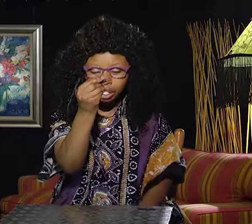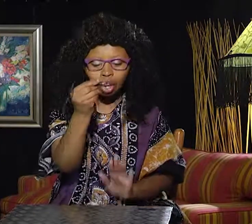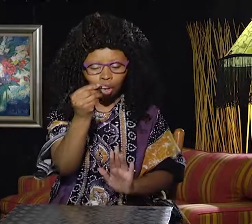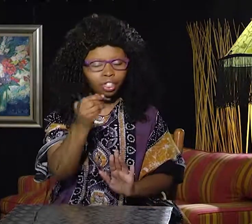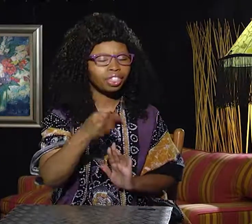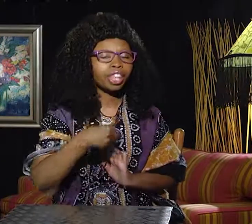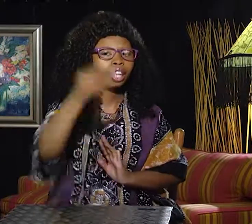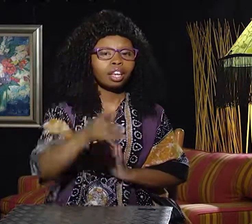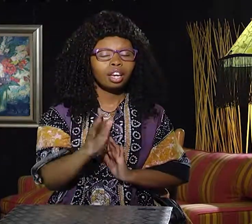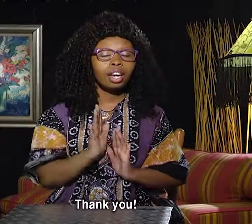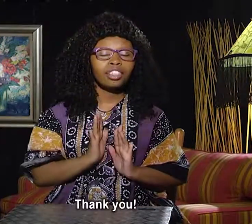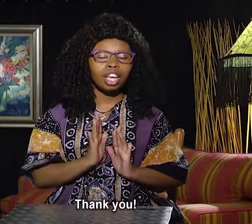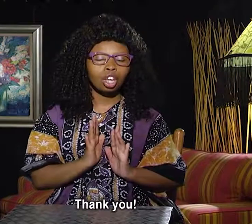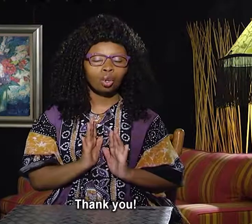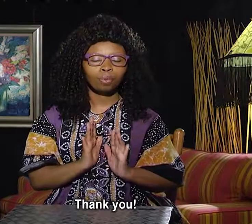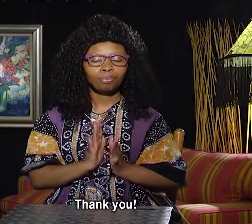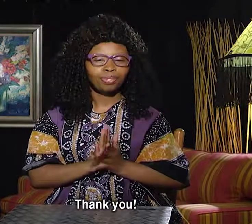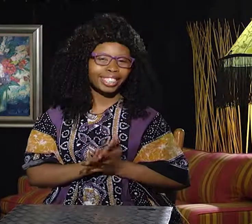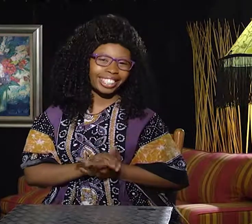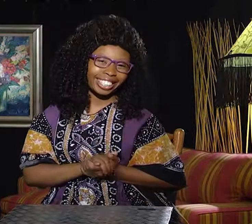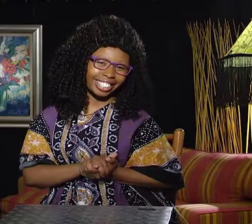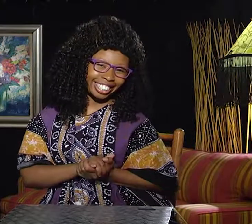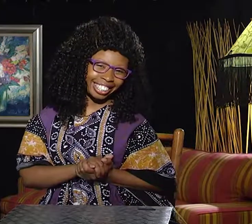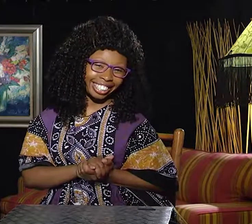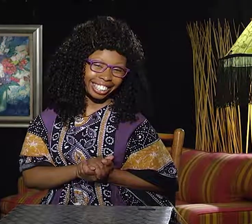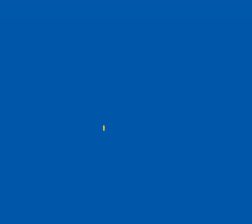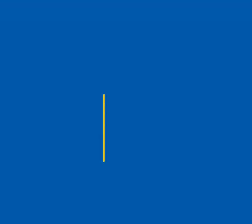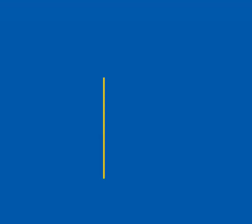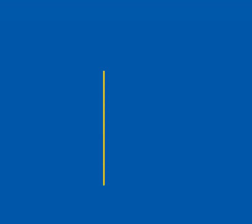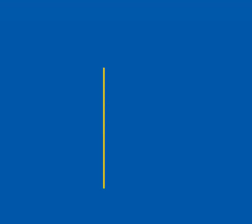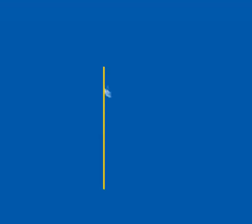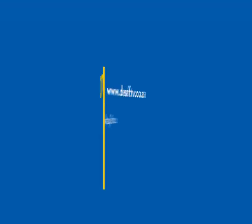Oh. Thank you. Alright. Bye. Dude. Speaking MICHAEL.